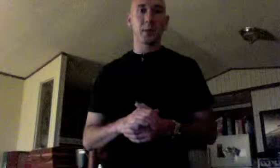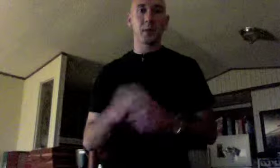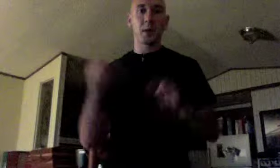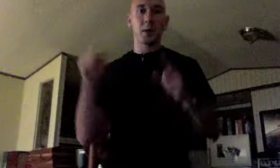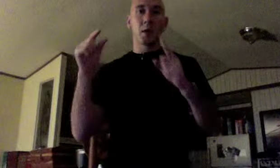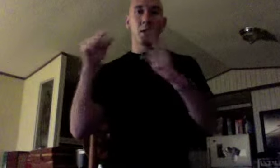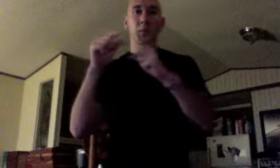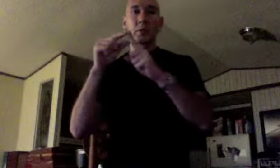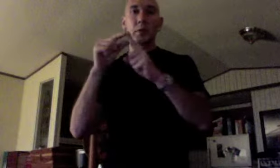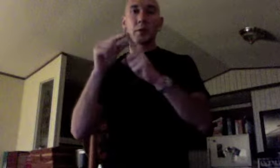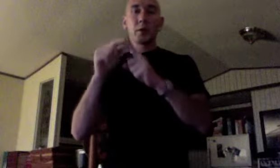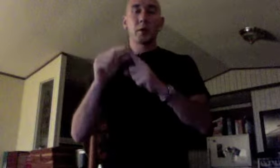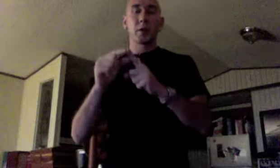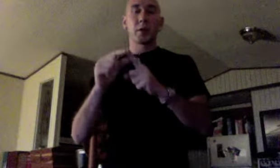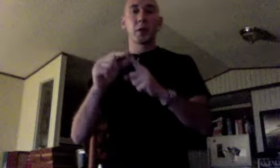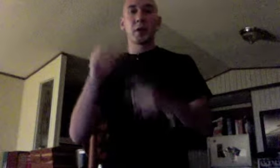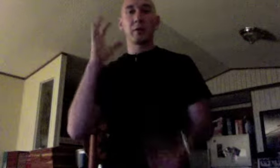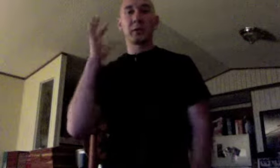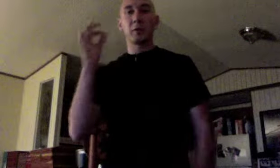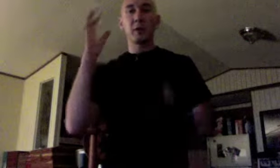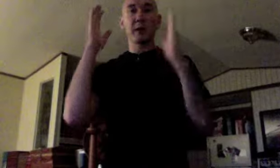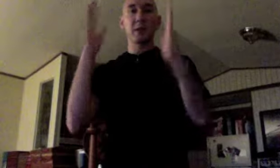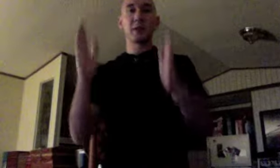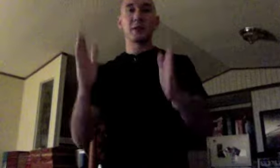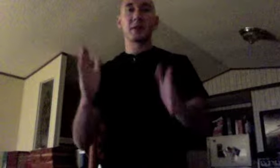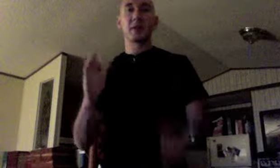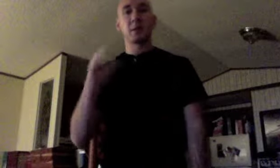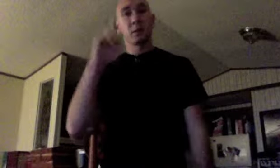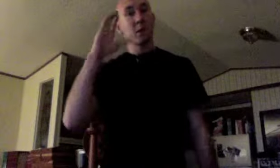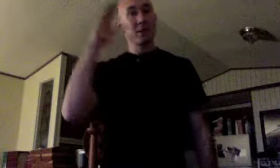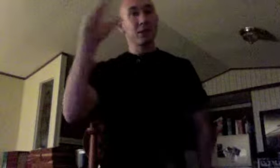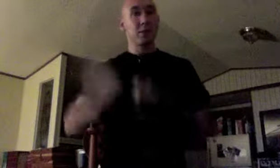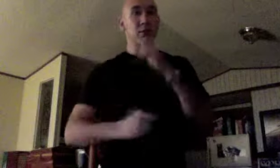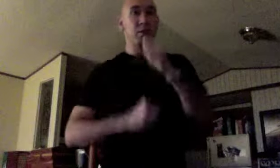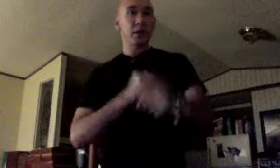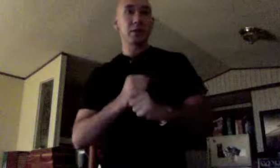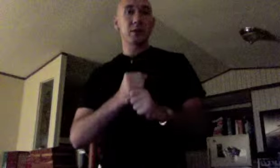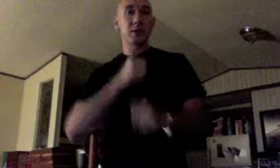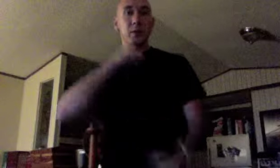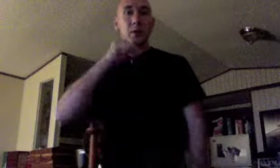Word of the Prophets, centuries old.